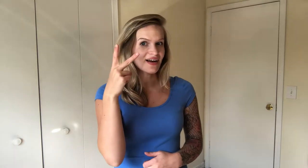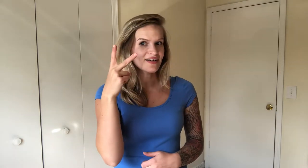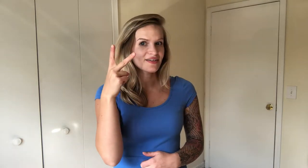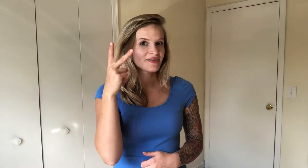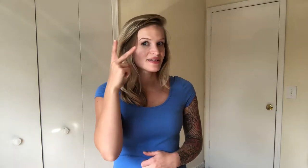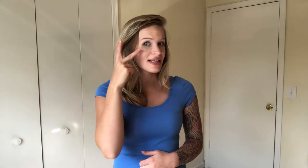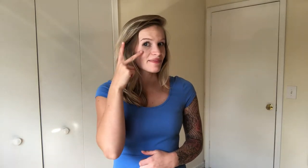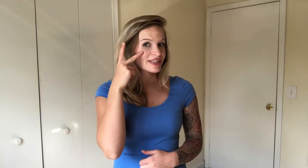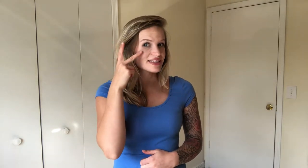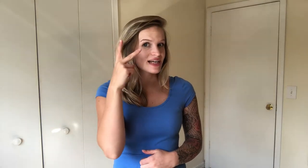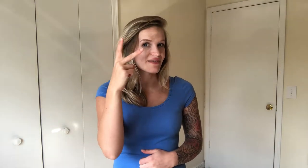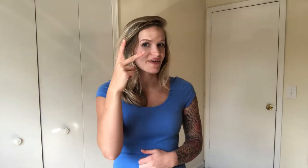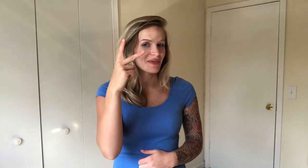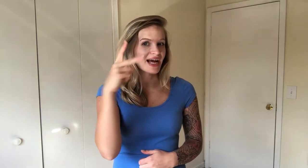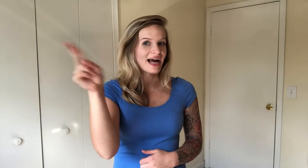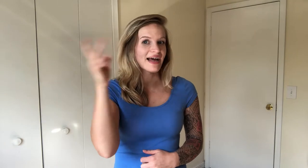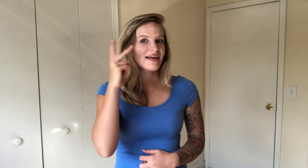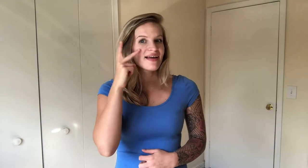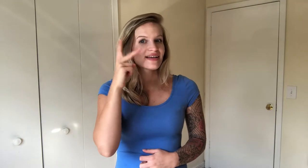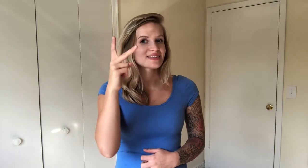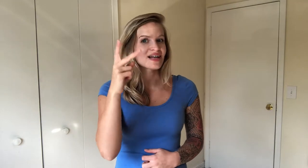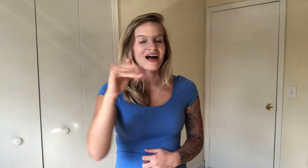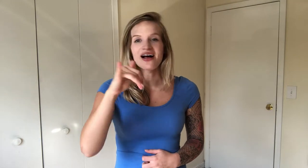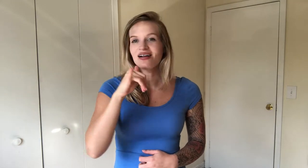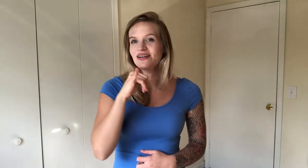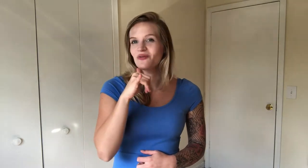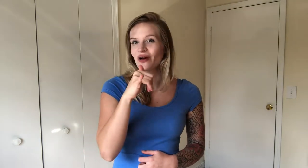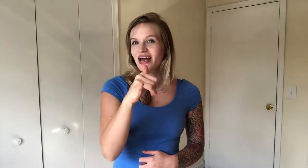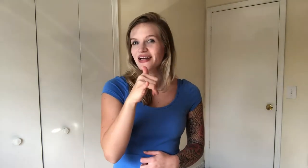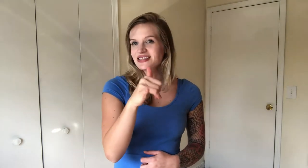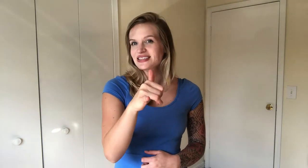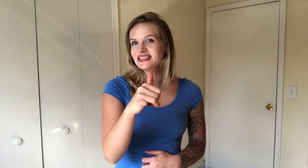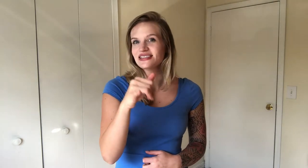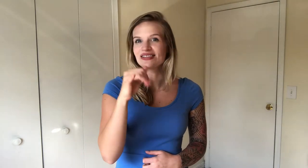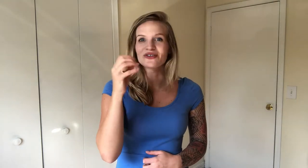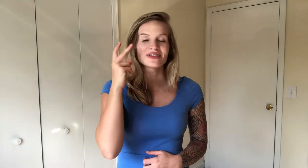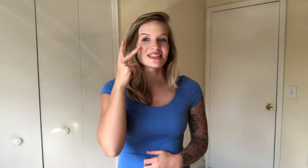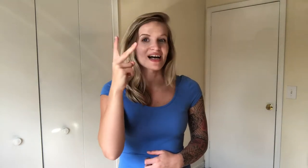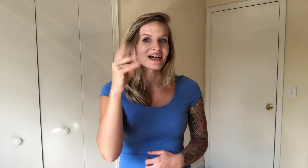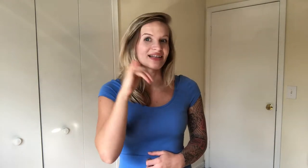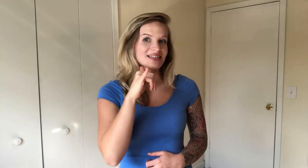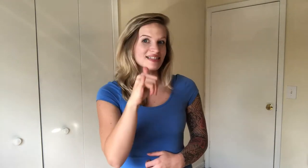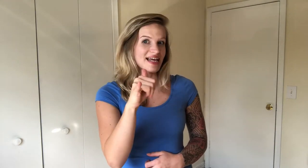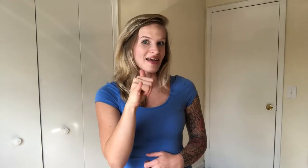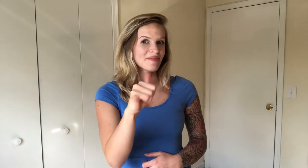that peace sign from the eye. Saw what I can see. So saw the same.